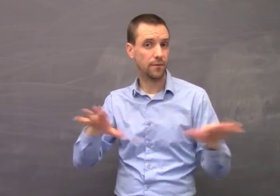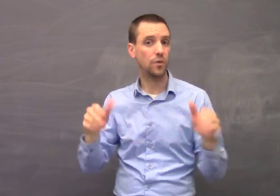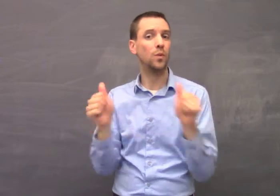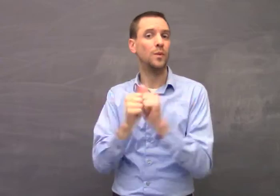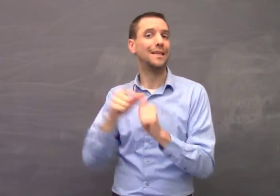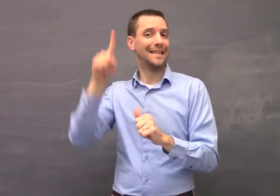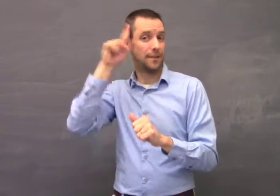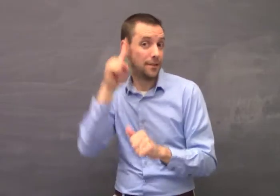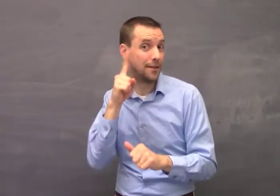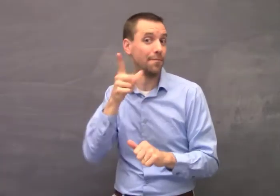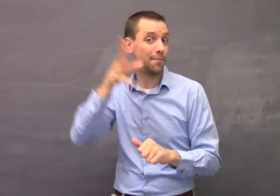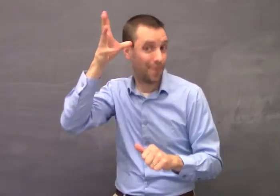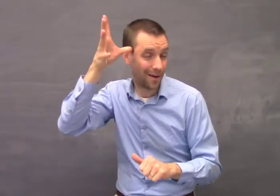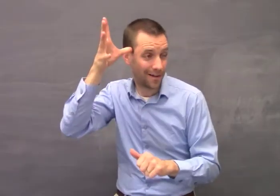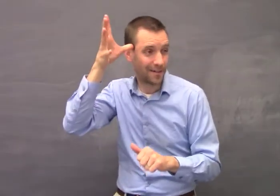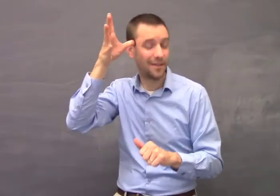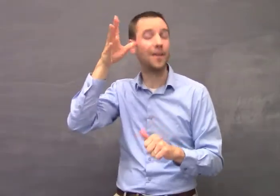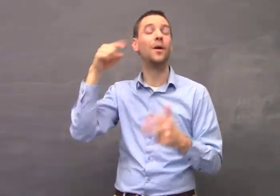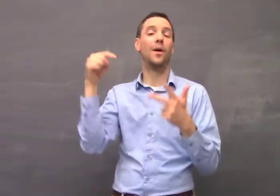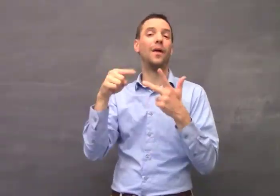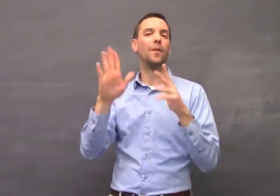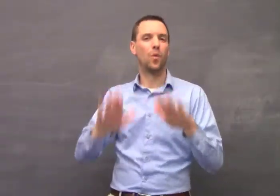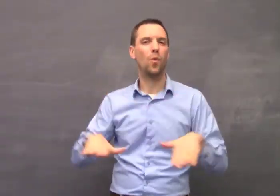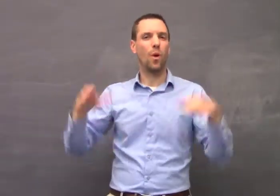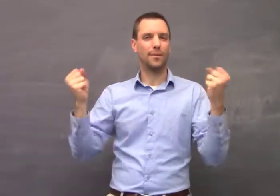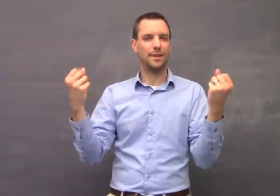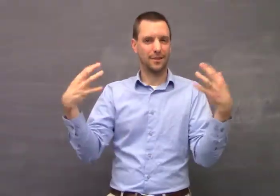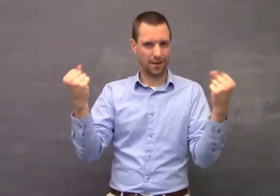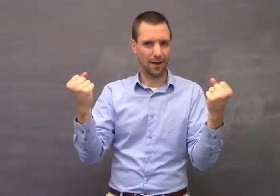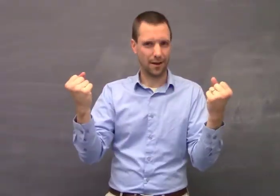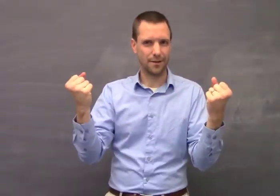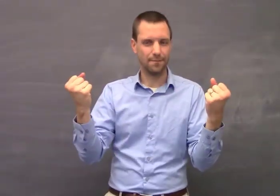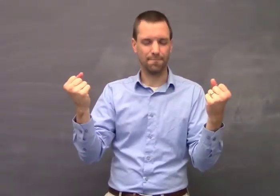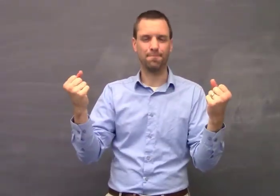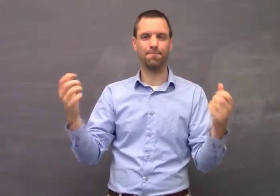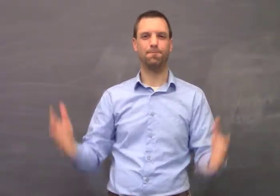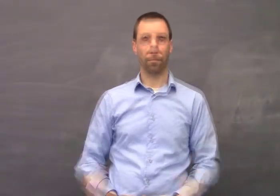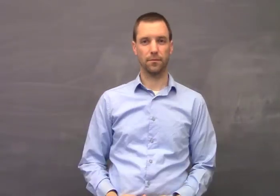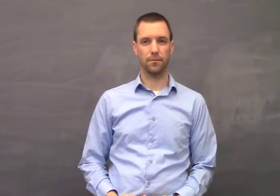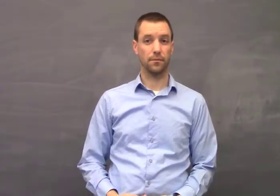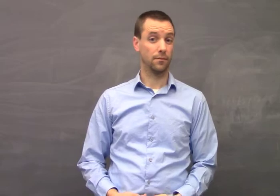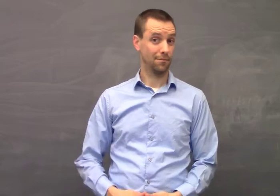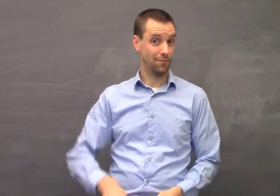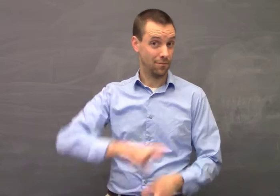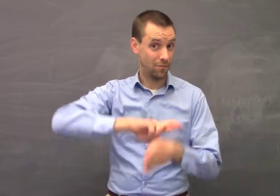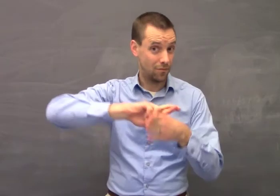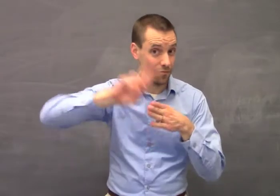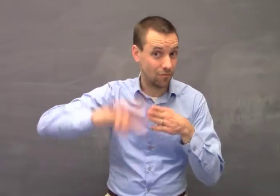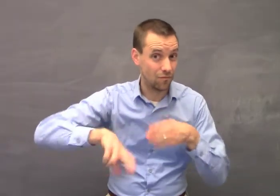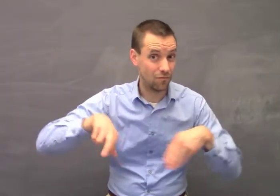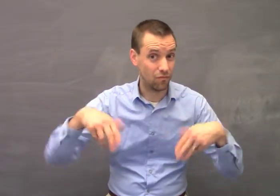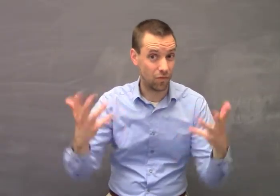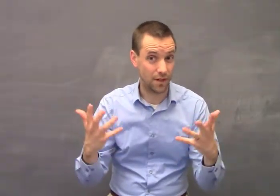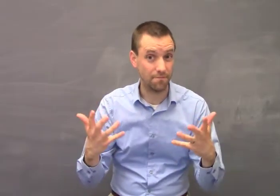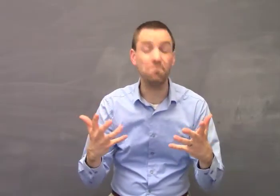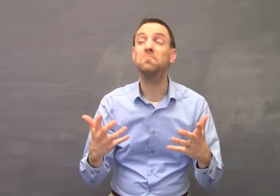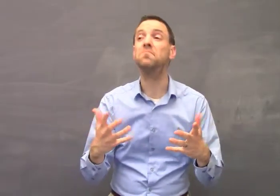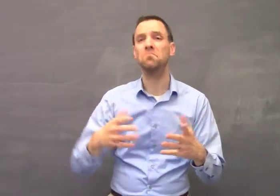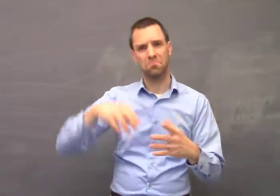The third group was deaf children with deaf parents, who grew up with exposure to sign language. So as for the